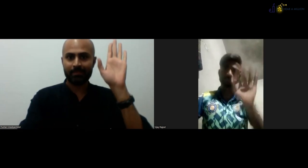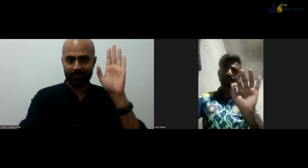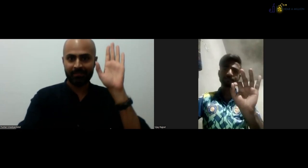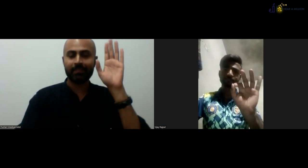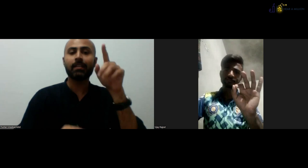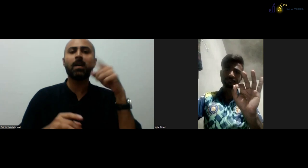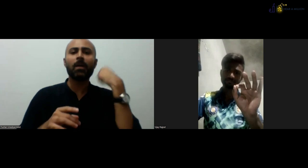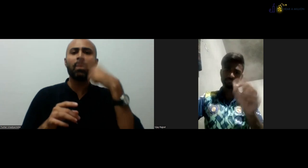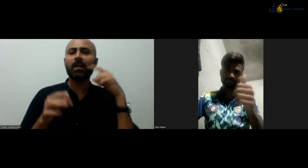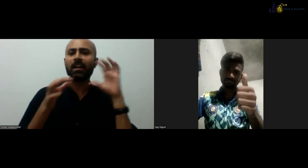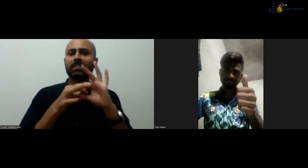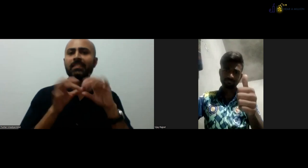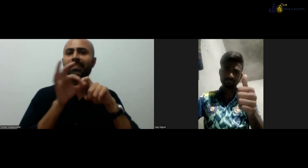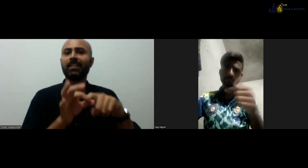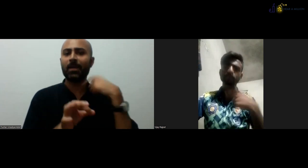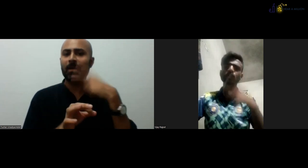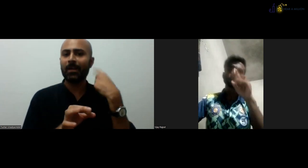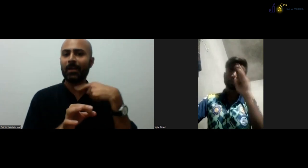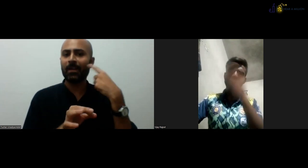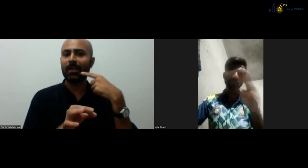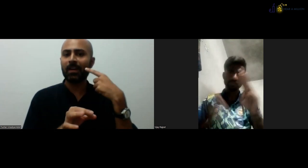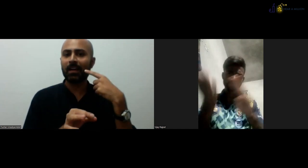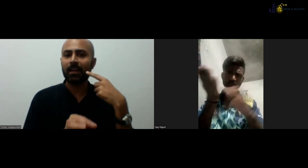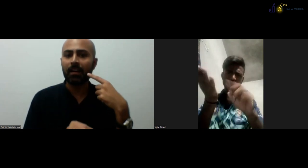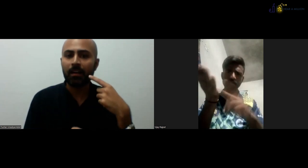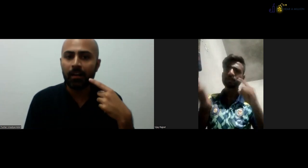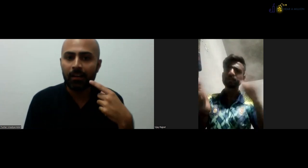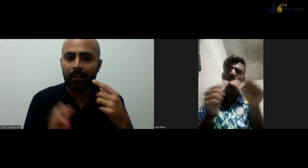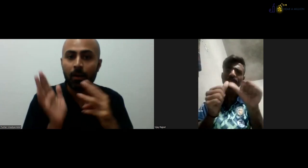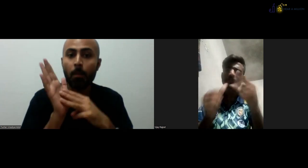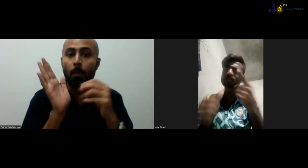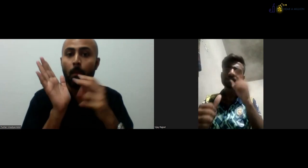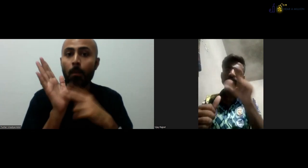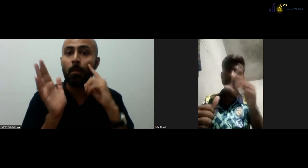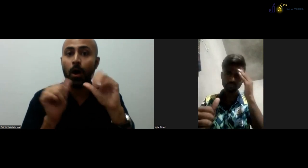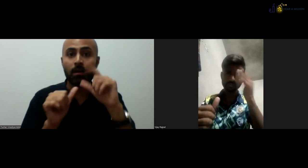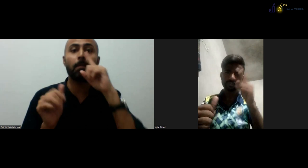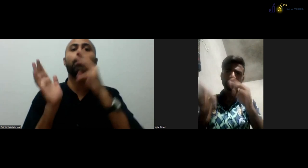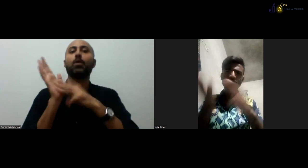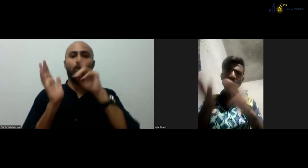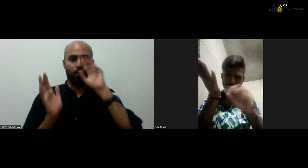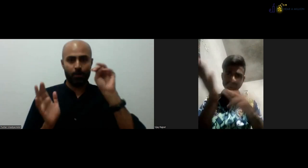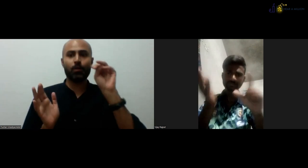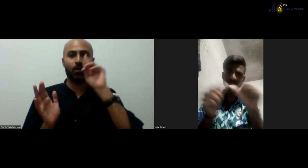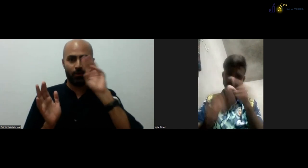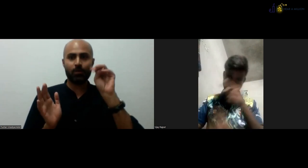Yes. Your question. Who do you want to address the question to? Monica.